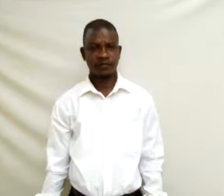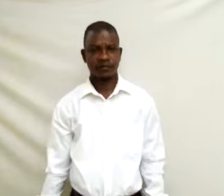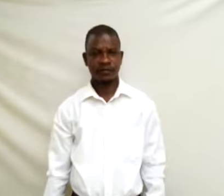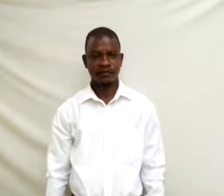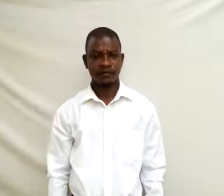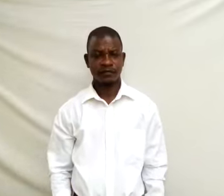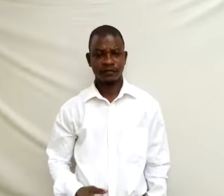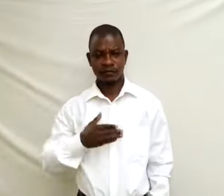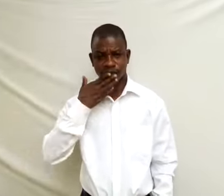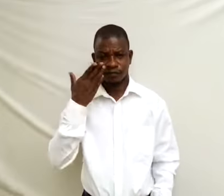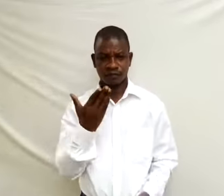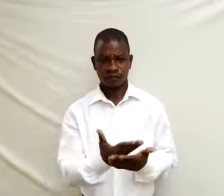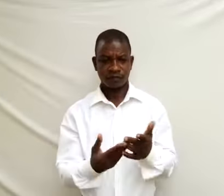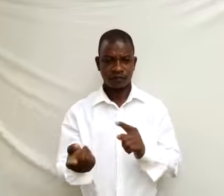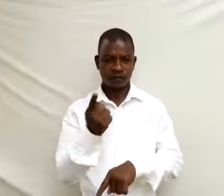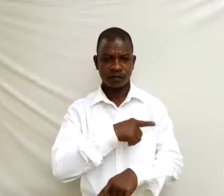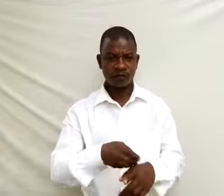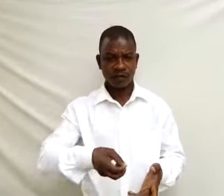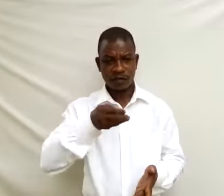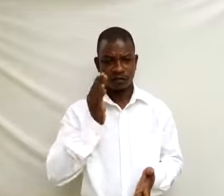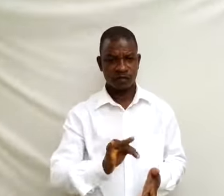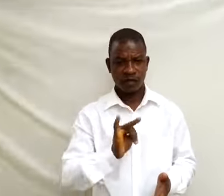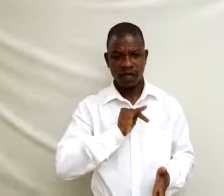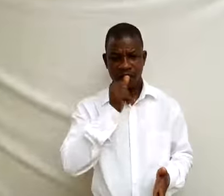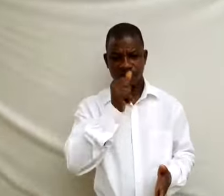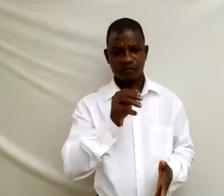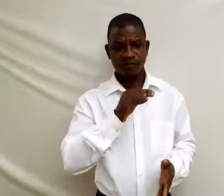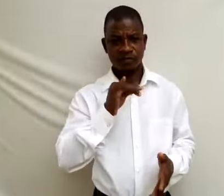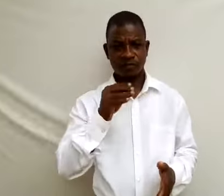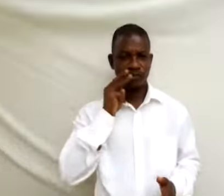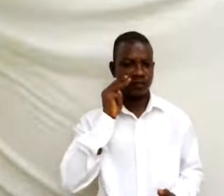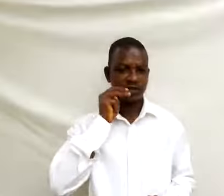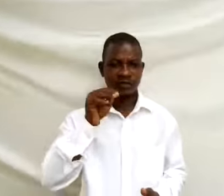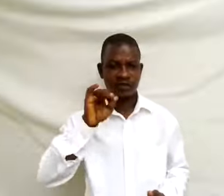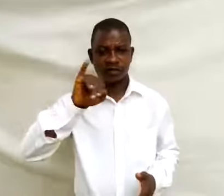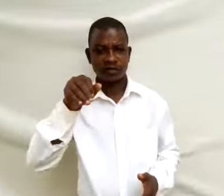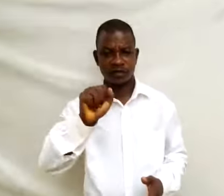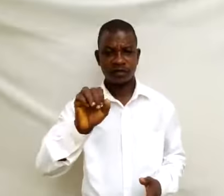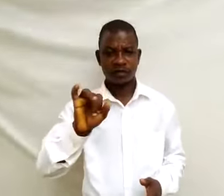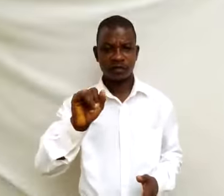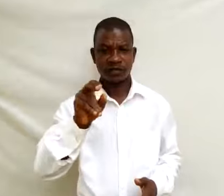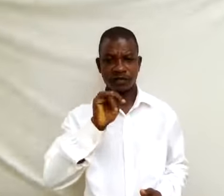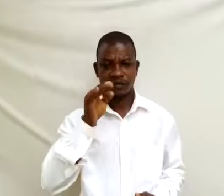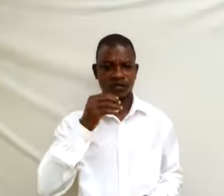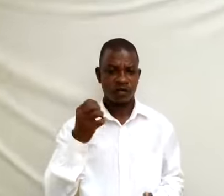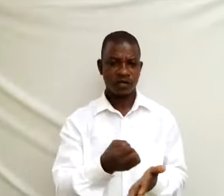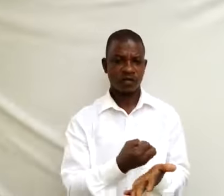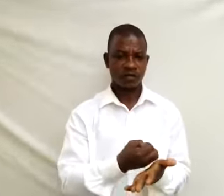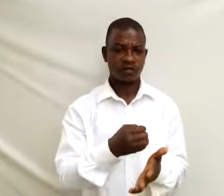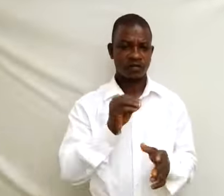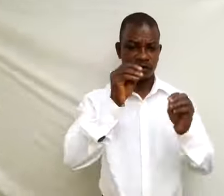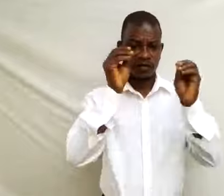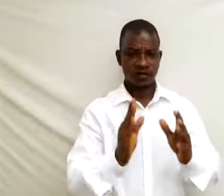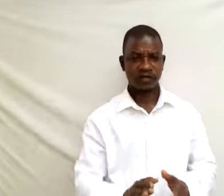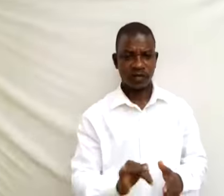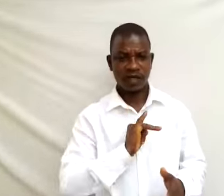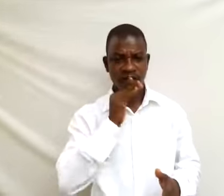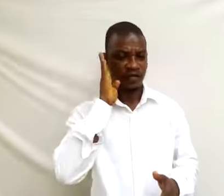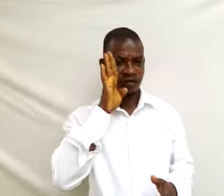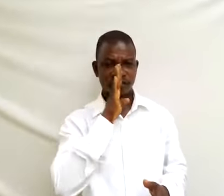Good day students. I am Mrs. Jai Semyadepoju, your economics teacher. I shall be taking you through